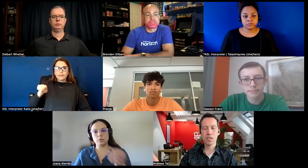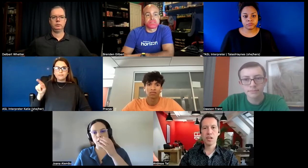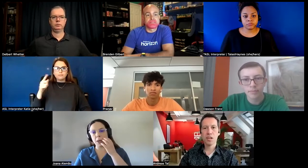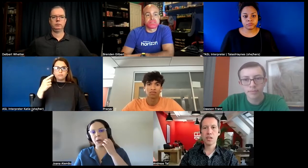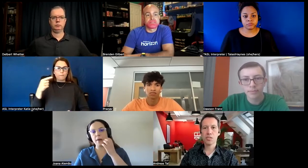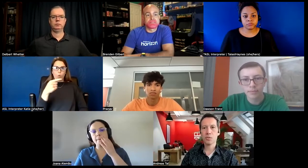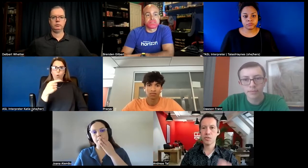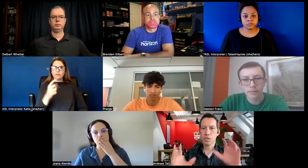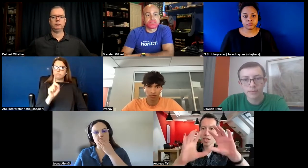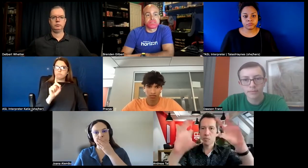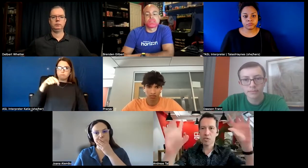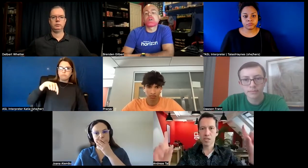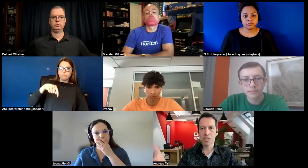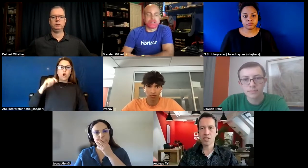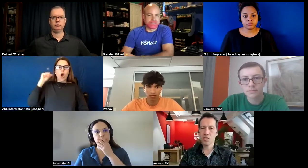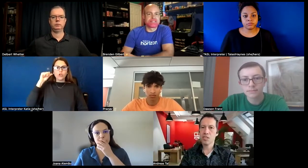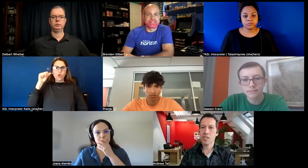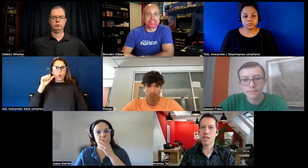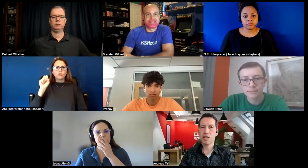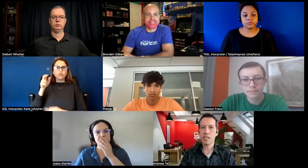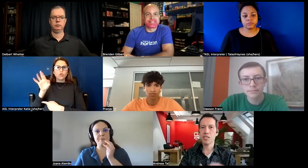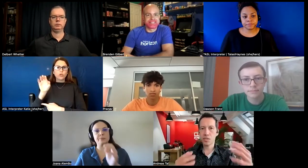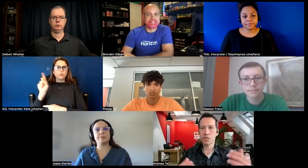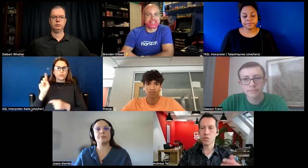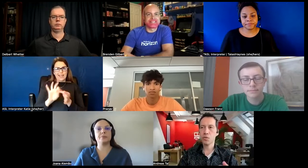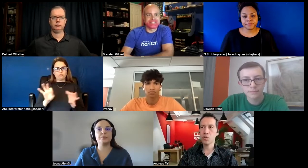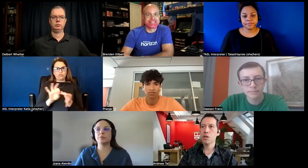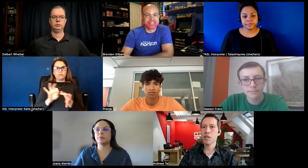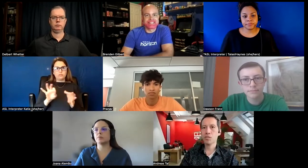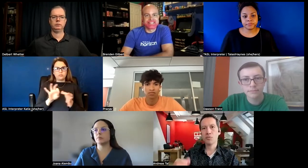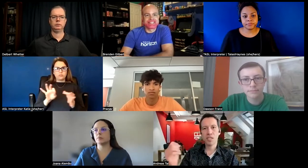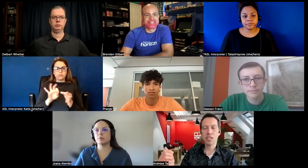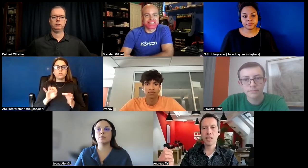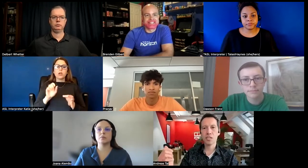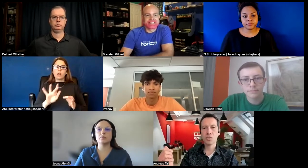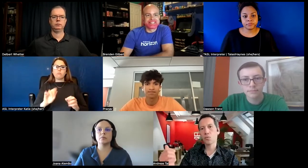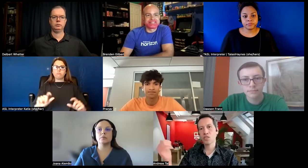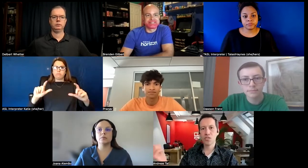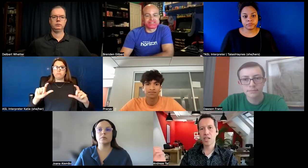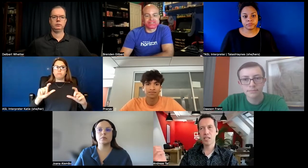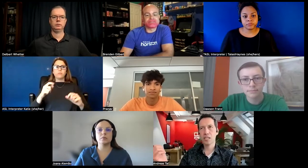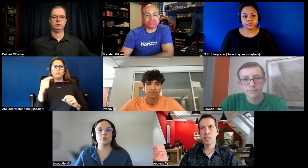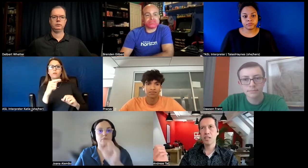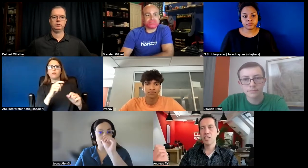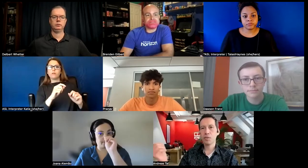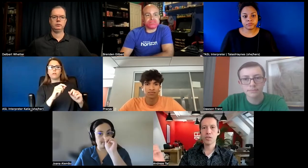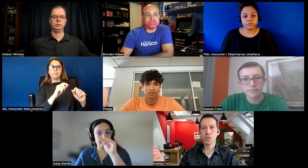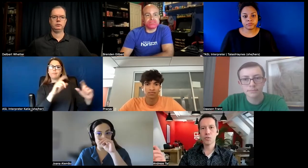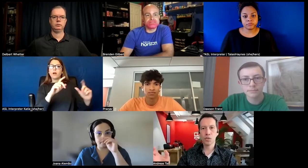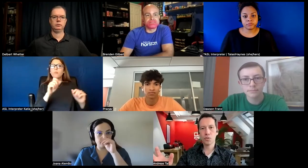or so the caption is then in the field of view but you have an indicator to which side it belongs to so you